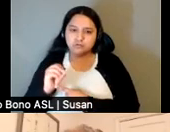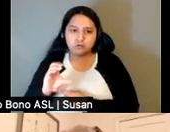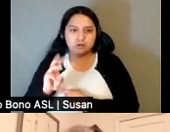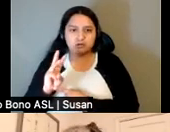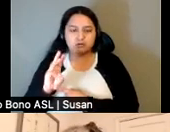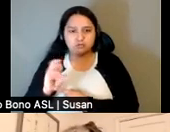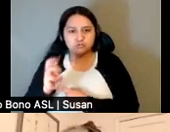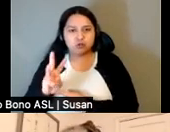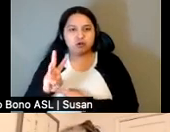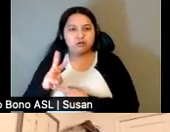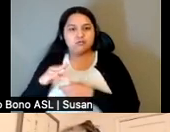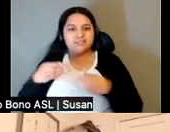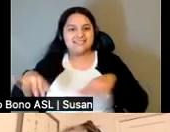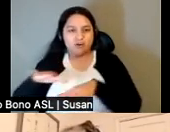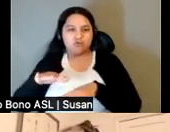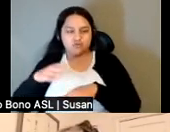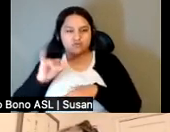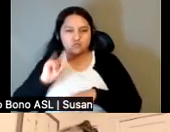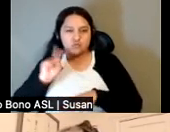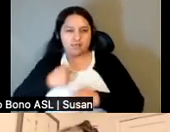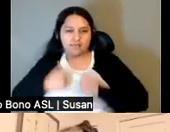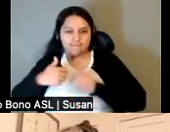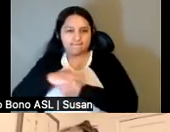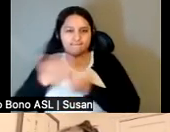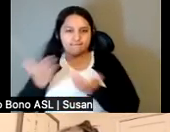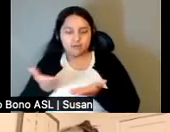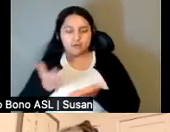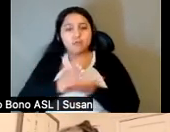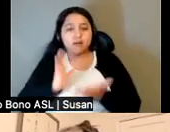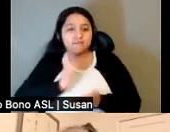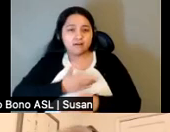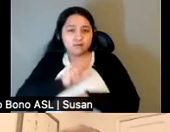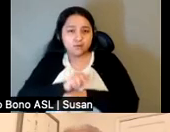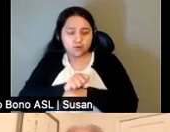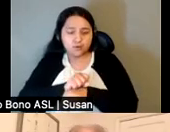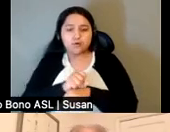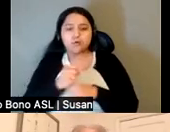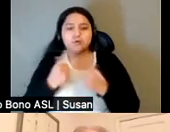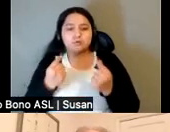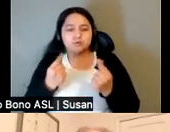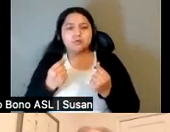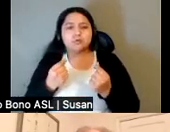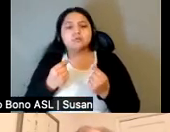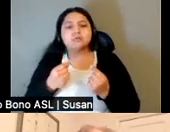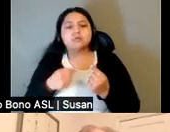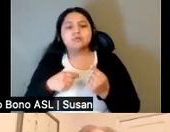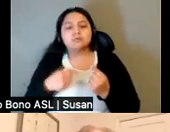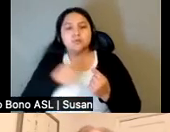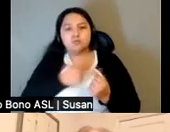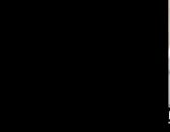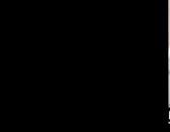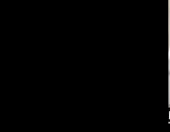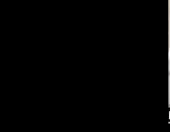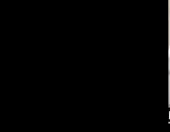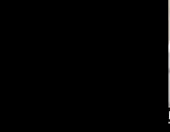And part of our work, if I may start there, is to initiate a long-term program to